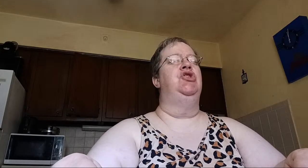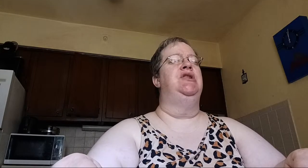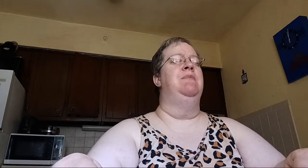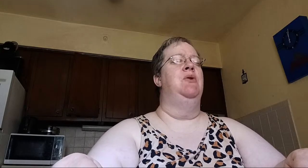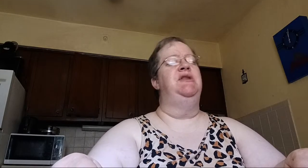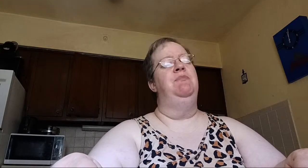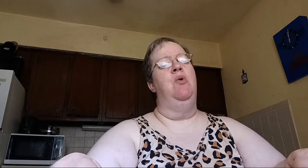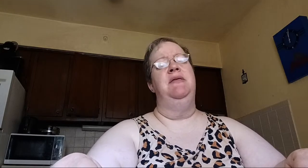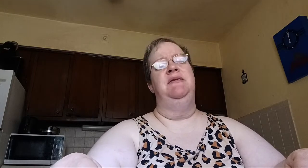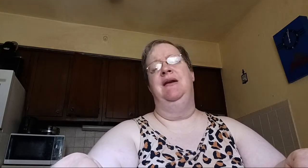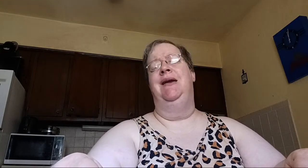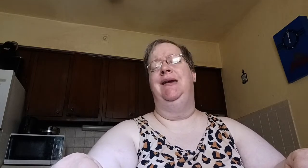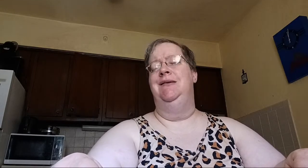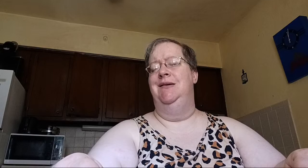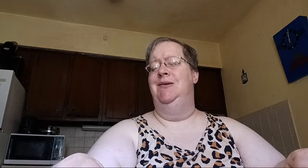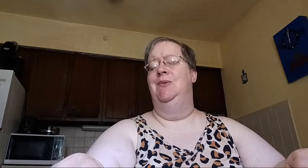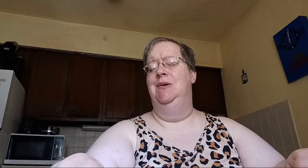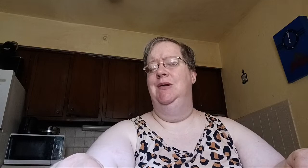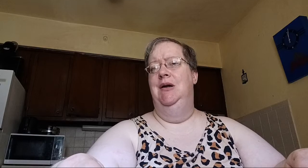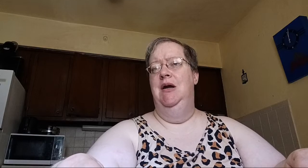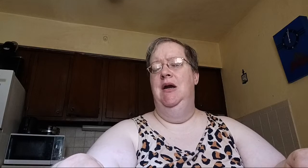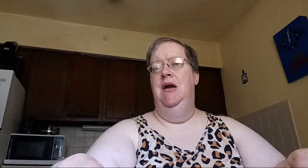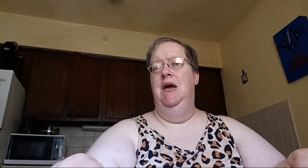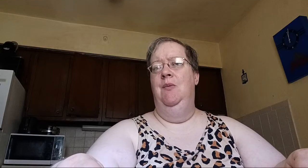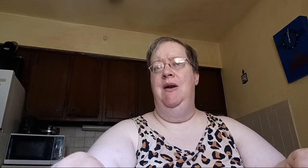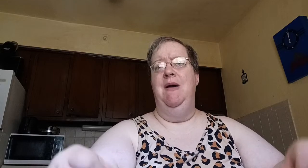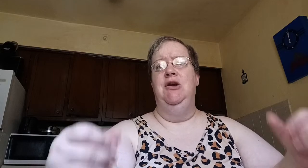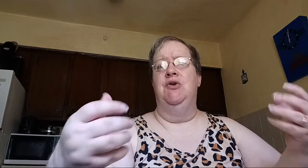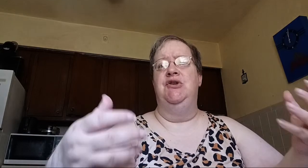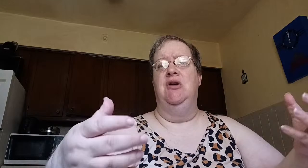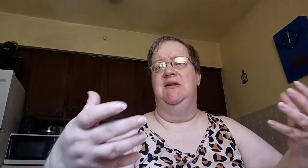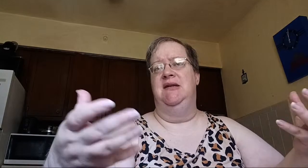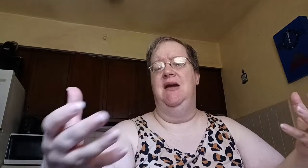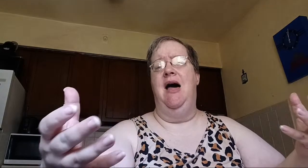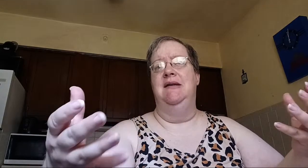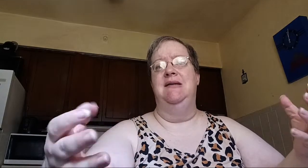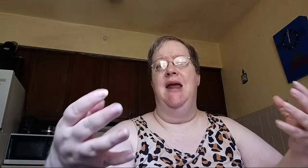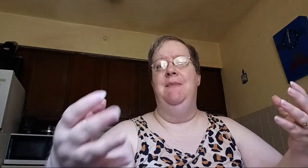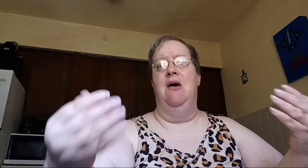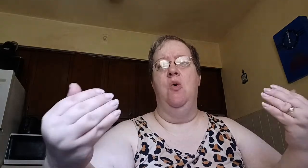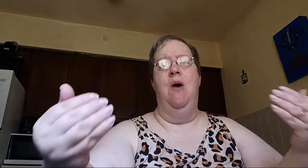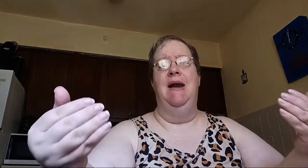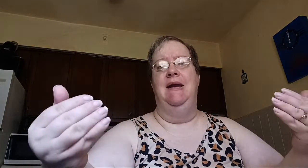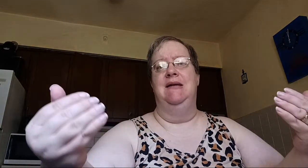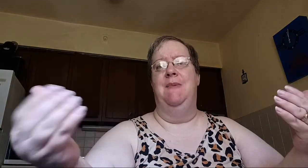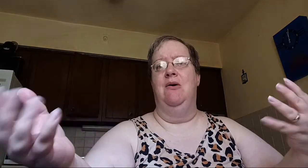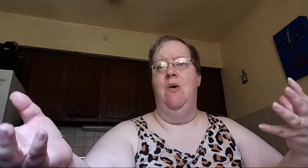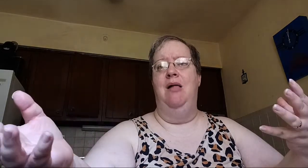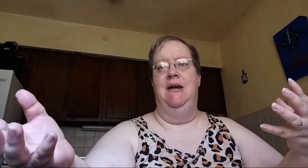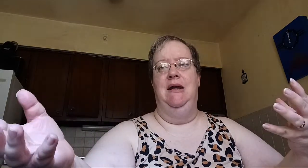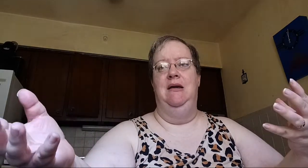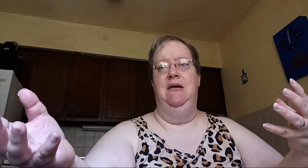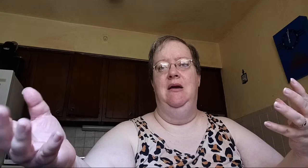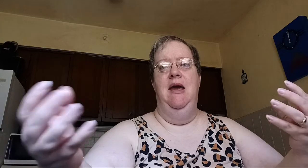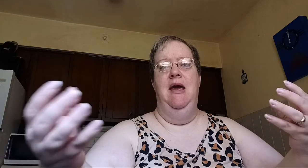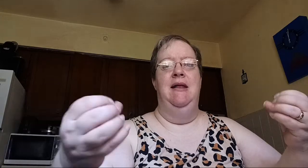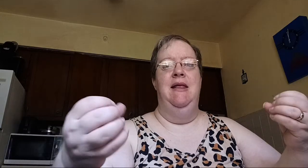is the most important thing I can do. What about your service to God? It's not about quantity, it's about quality. And that's what